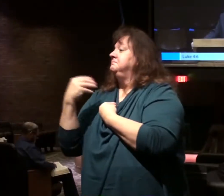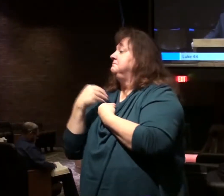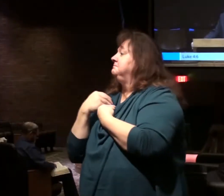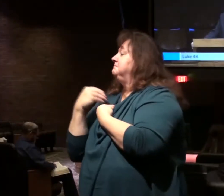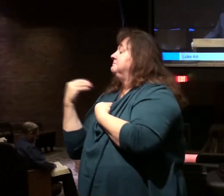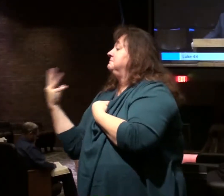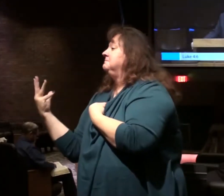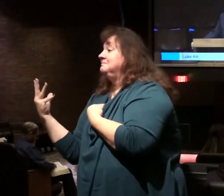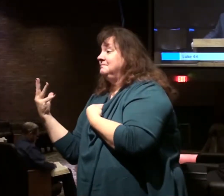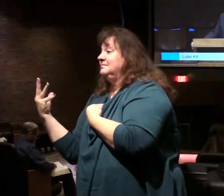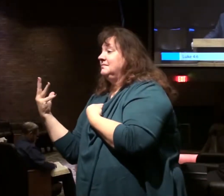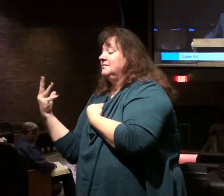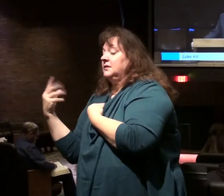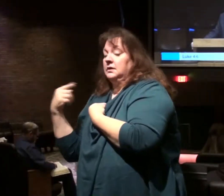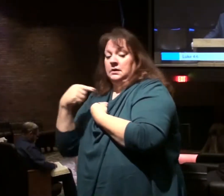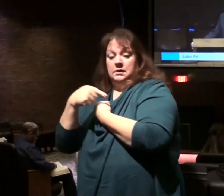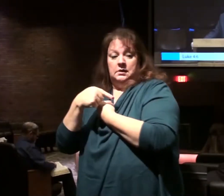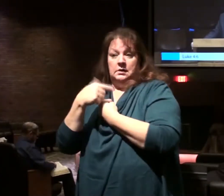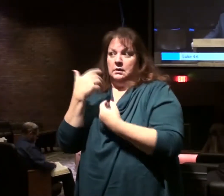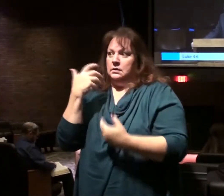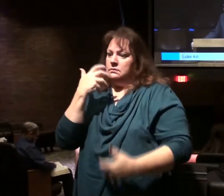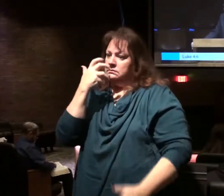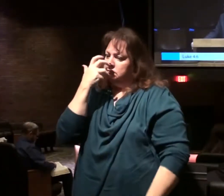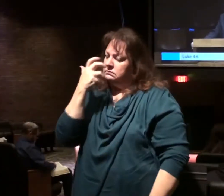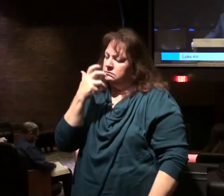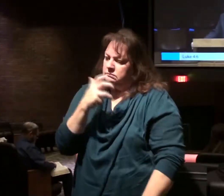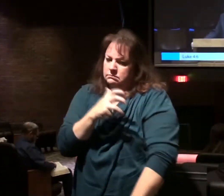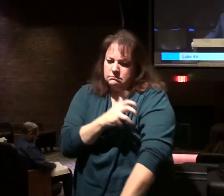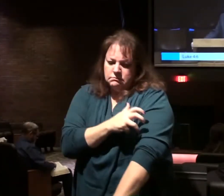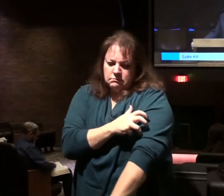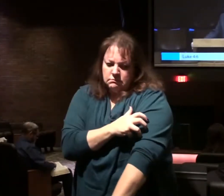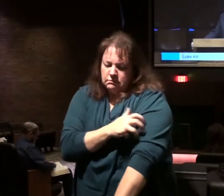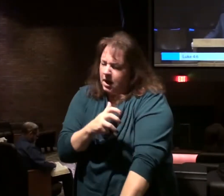He is a being of awesome power.